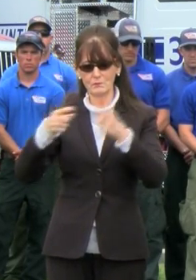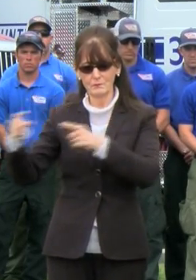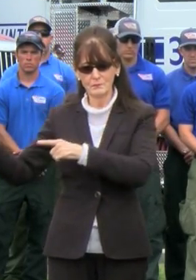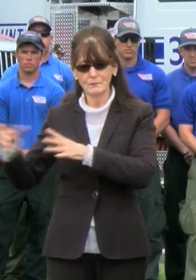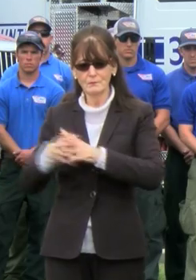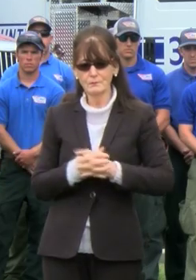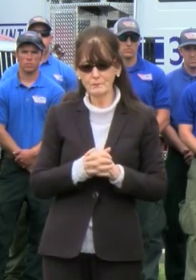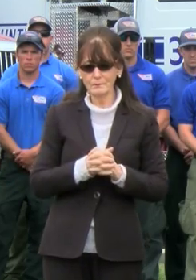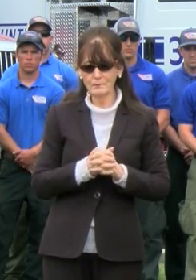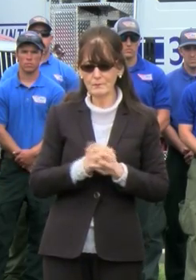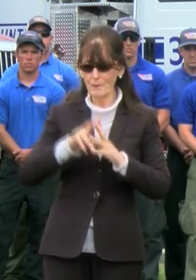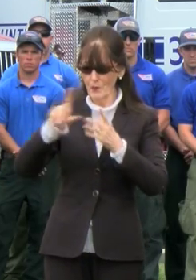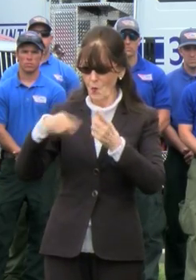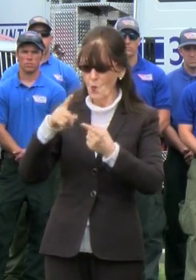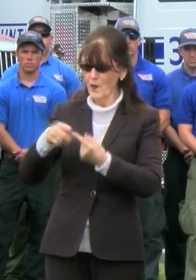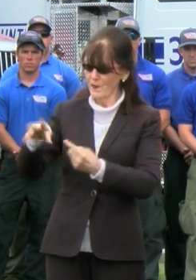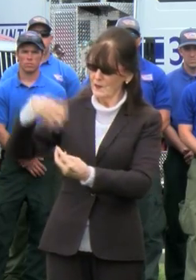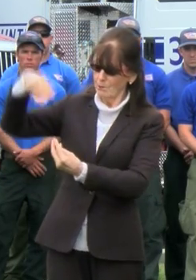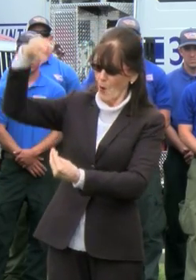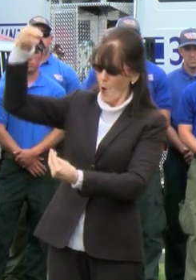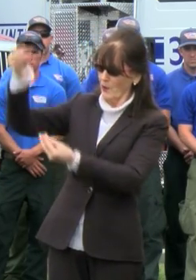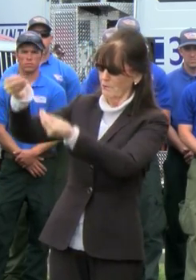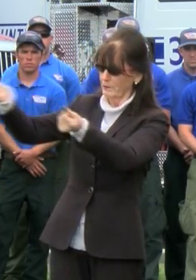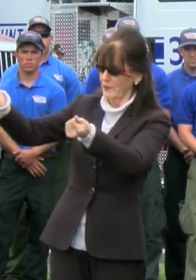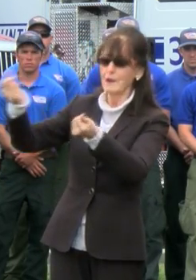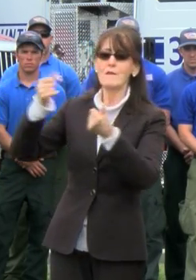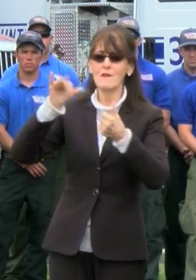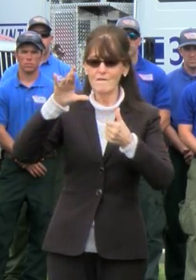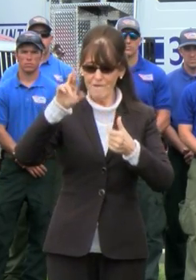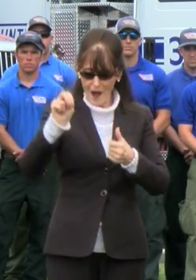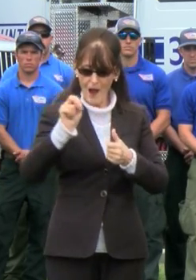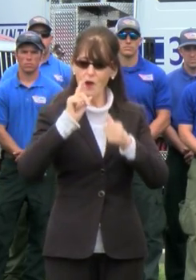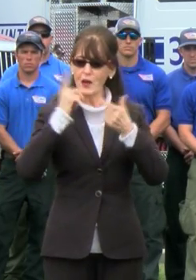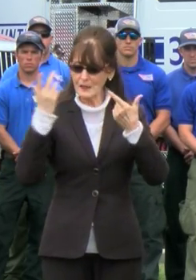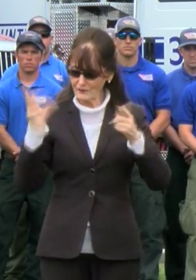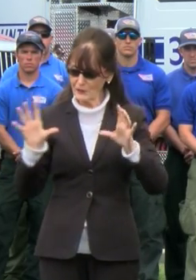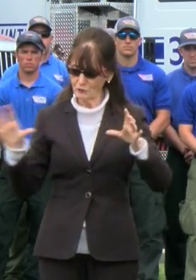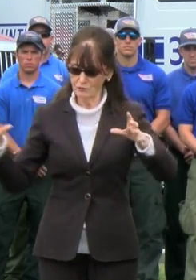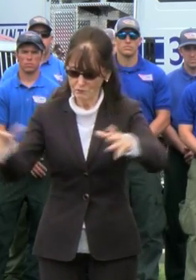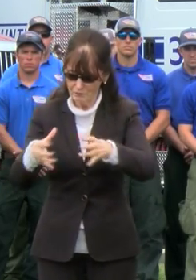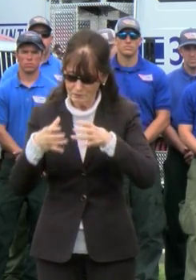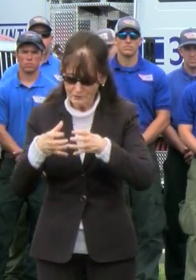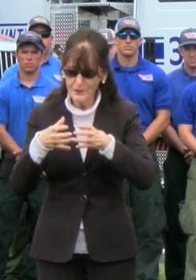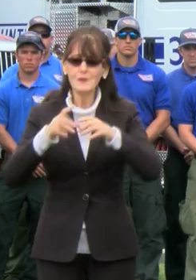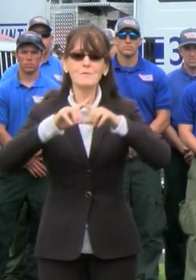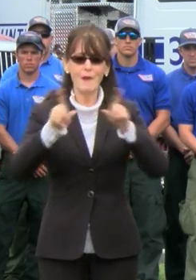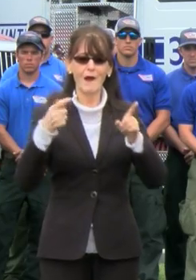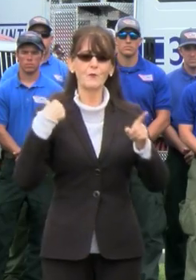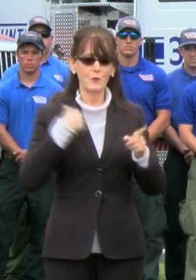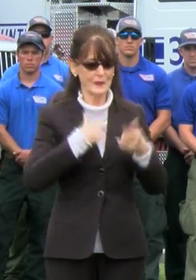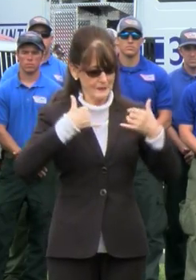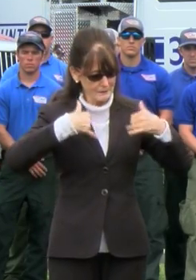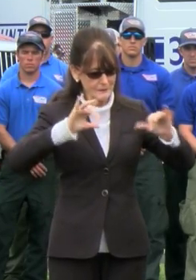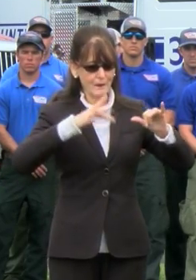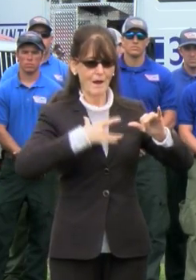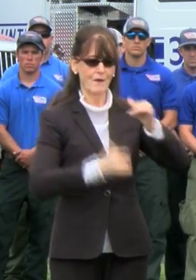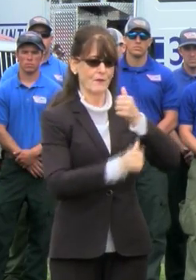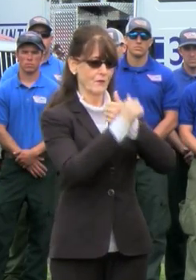And not only when the smoke is out the fires contain we do face the threat of floods